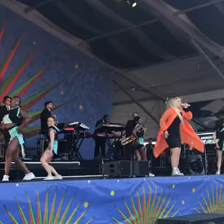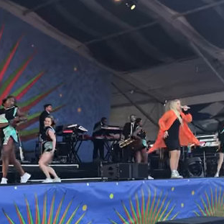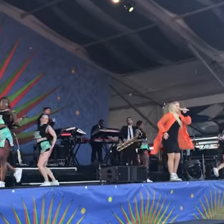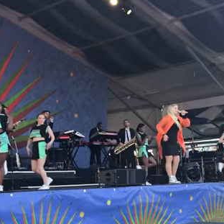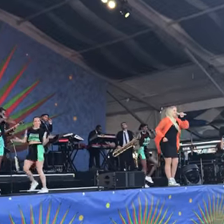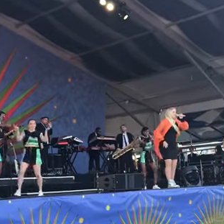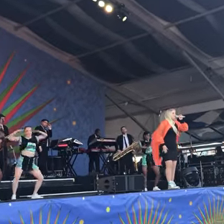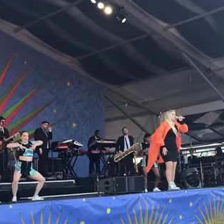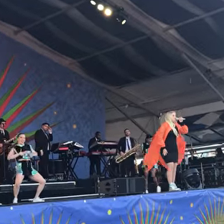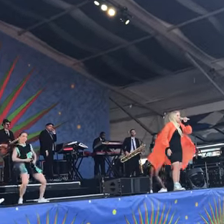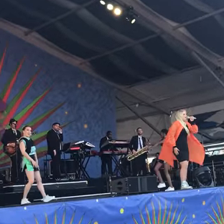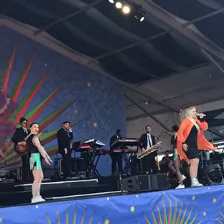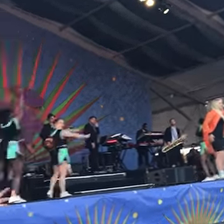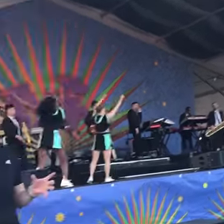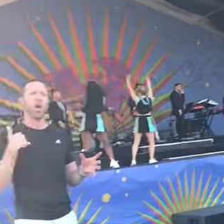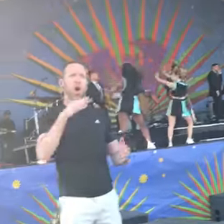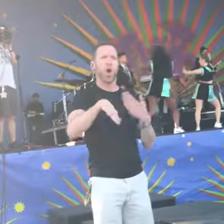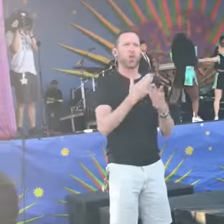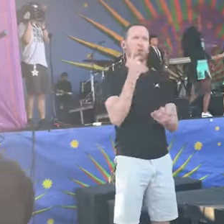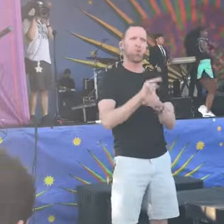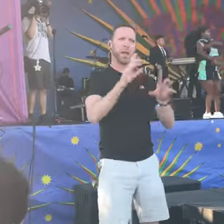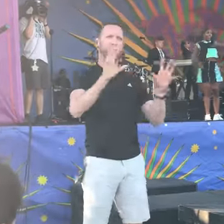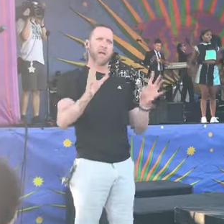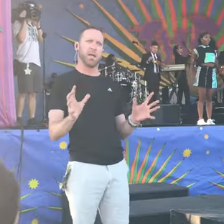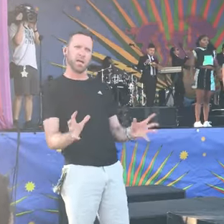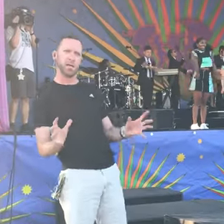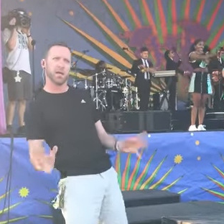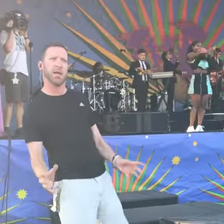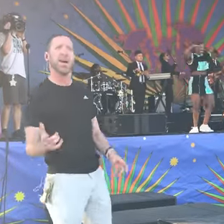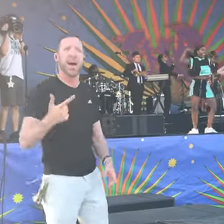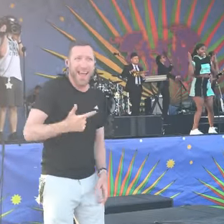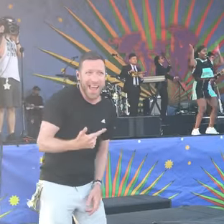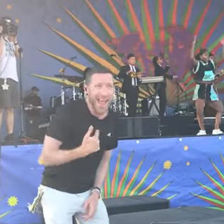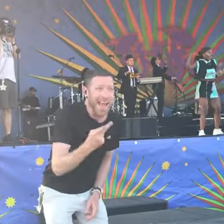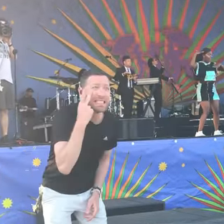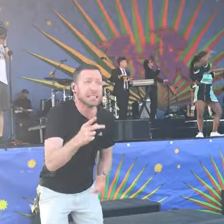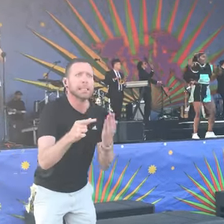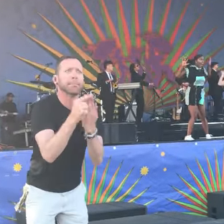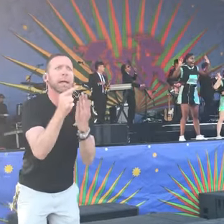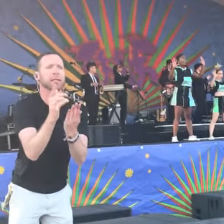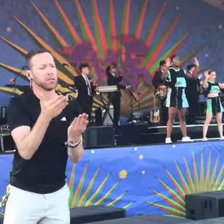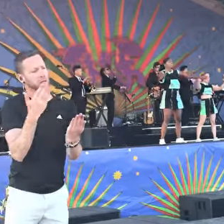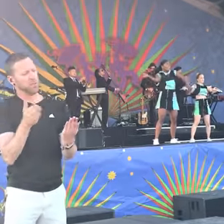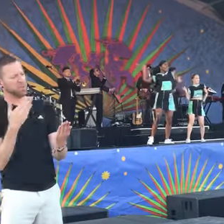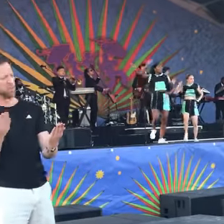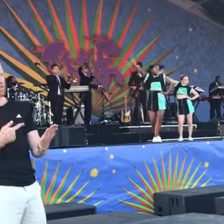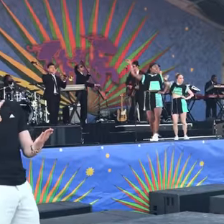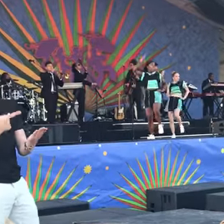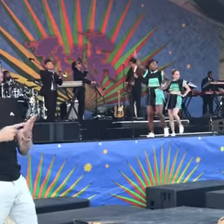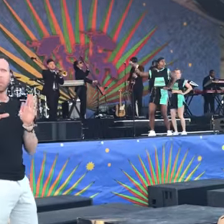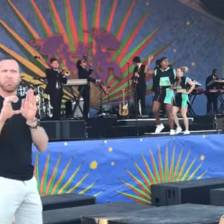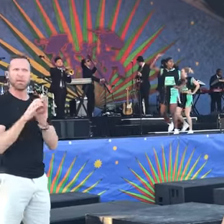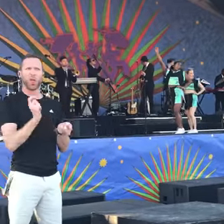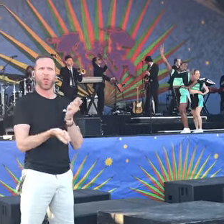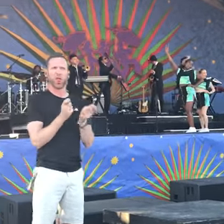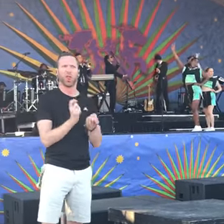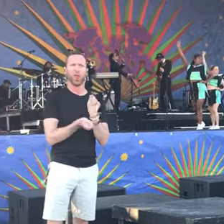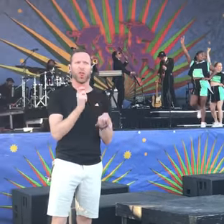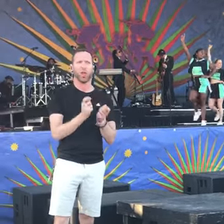All the right junk work, all the right things I see the magazines, working at photo shop We know it